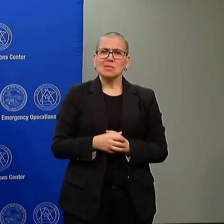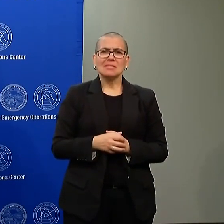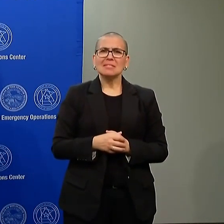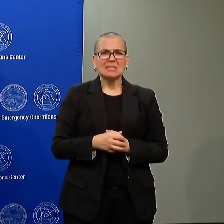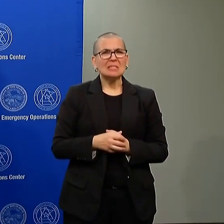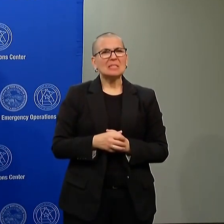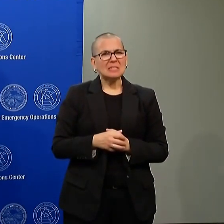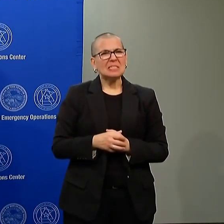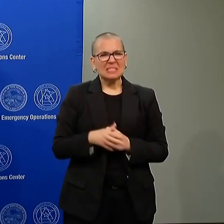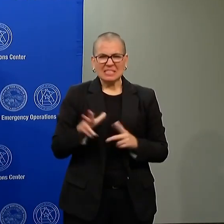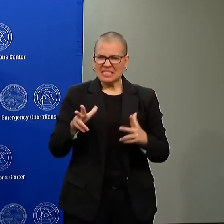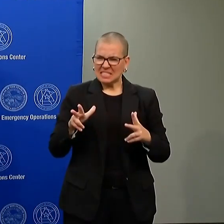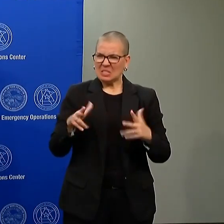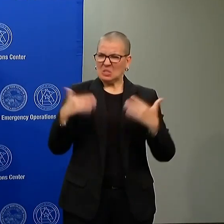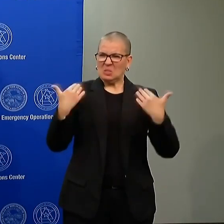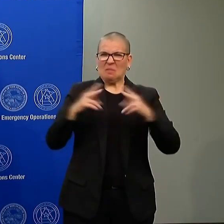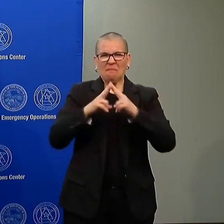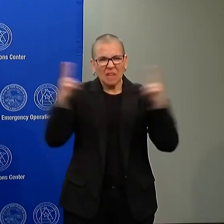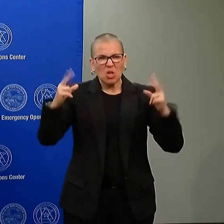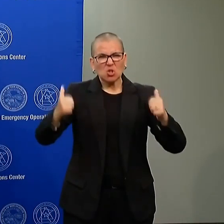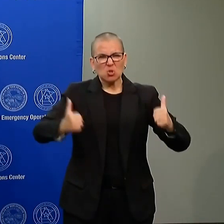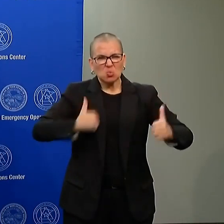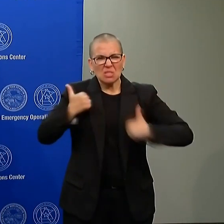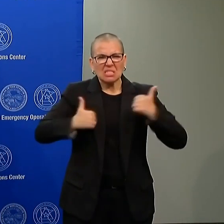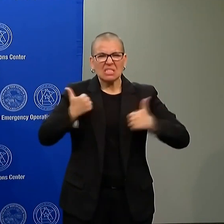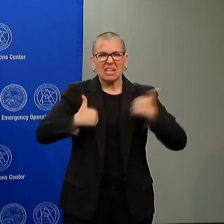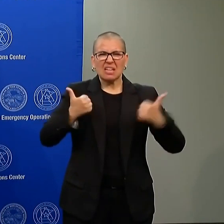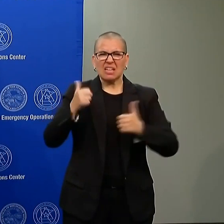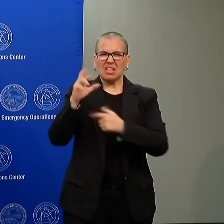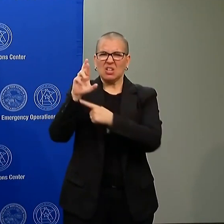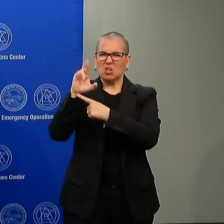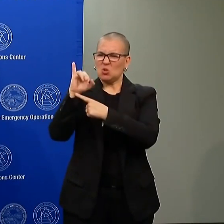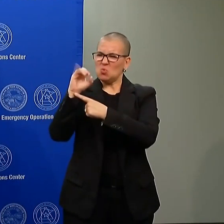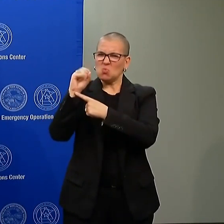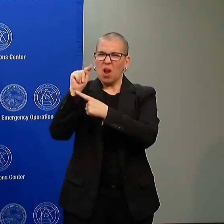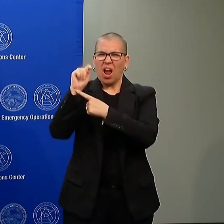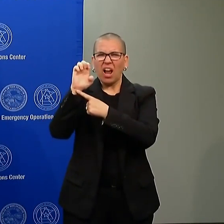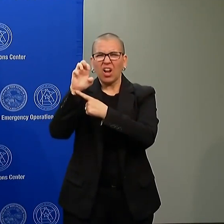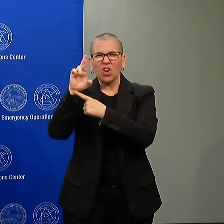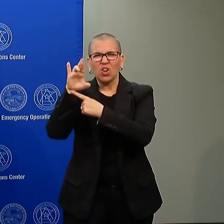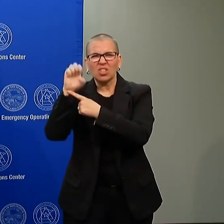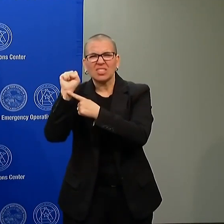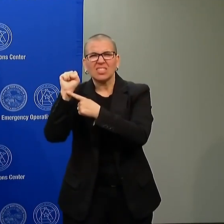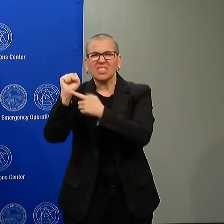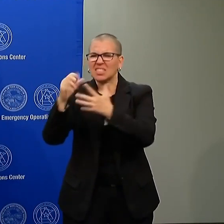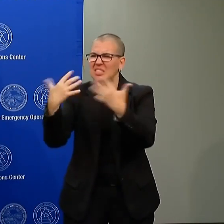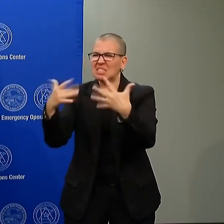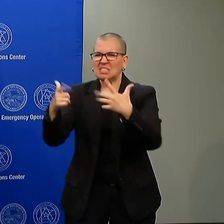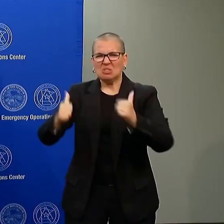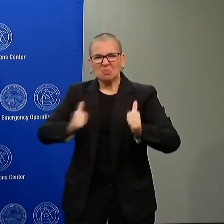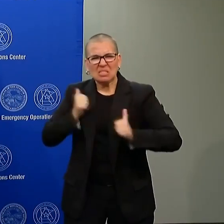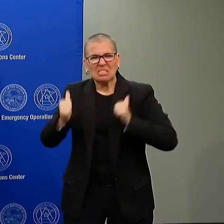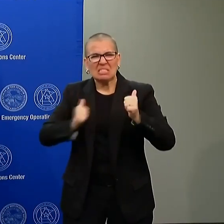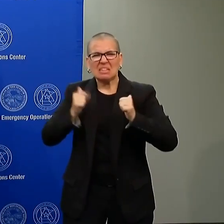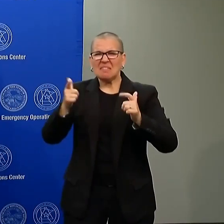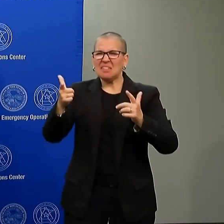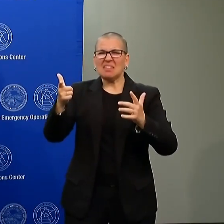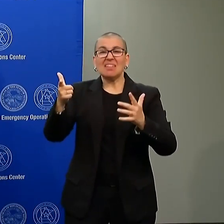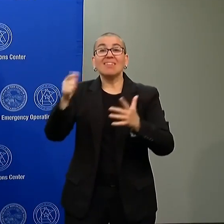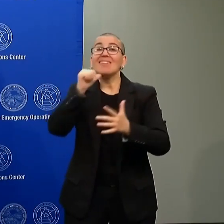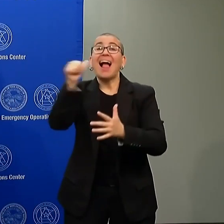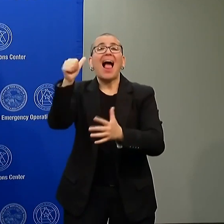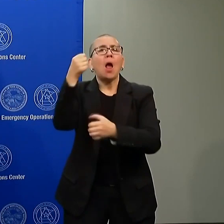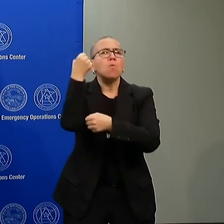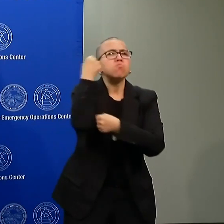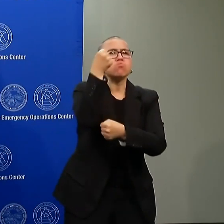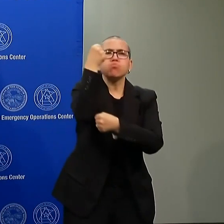what I will call rioters. They weren't demonstrating for a cause. They were not protesting for